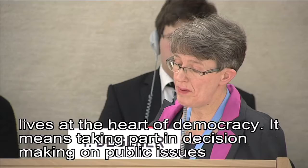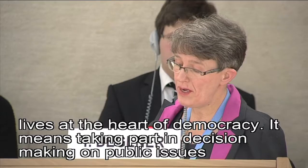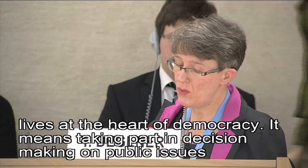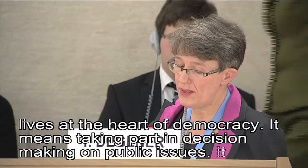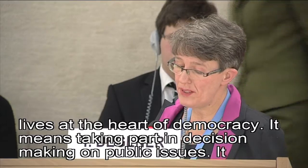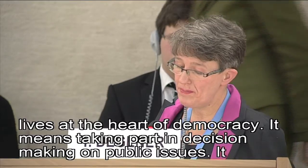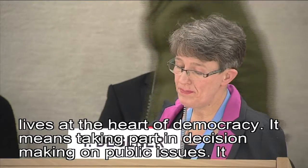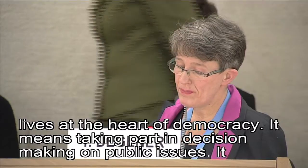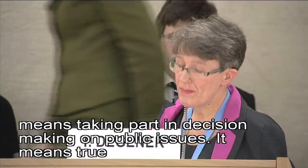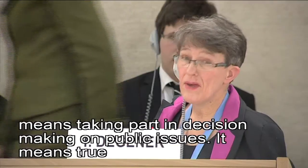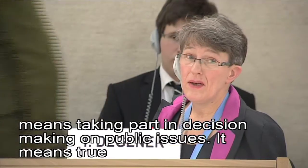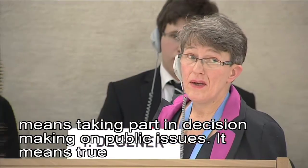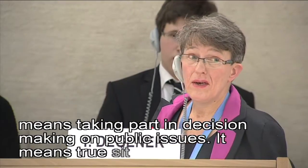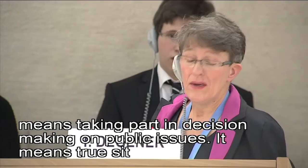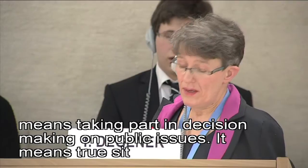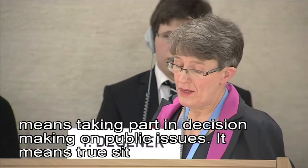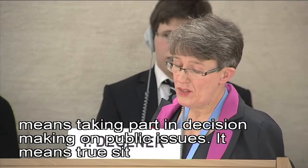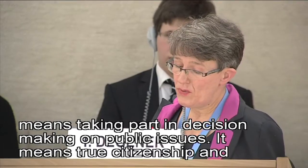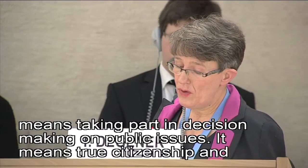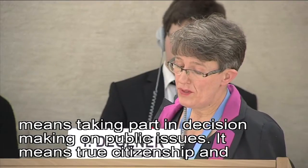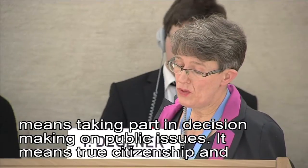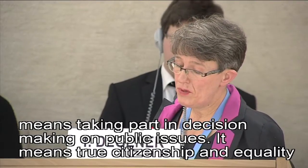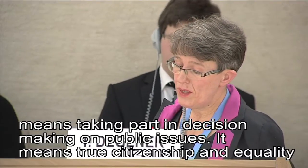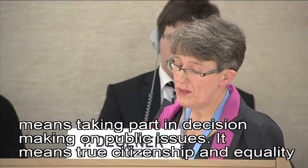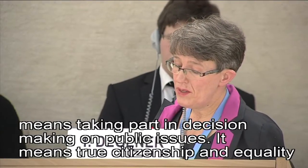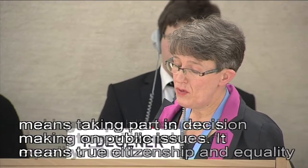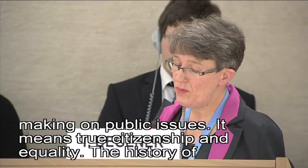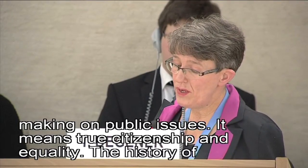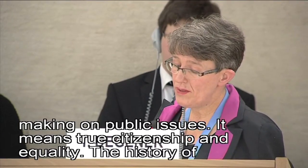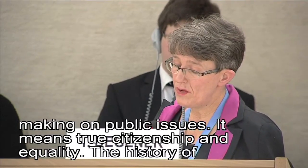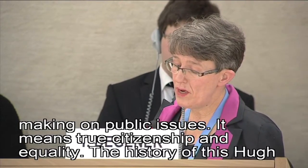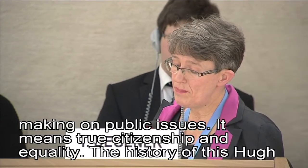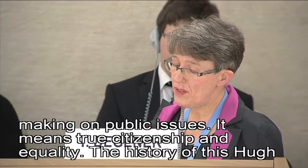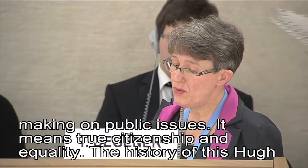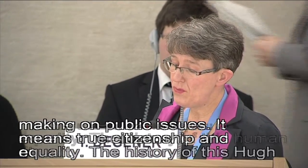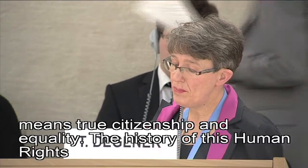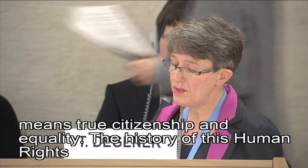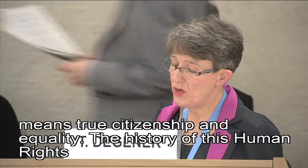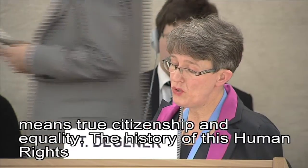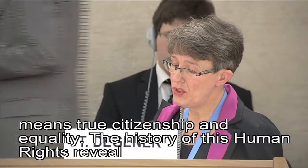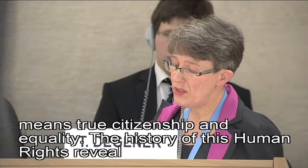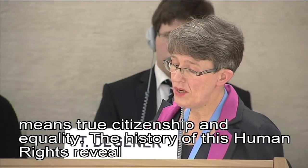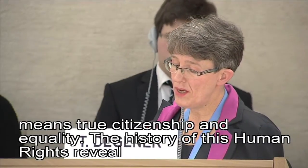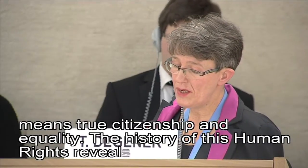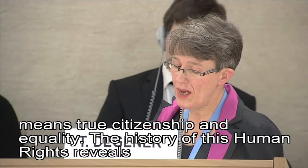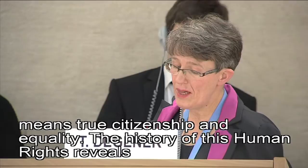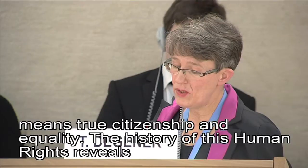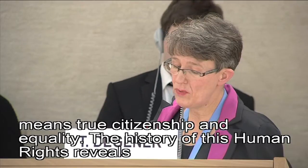and equality. The history of this human right reveals the development from exclusion and denial to